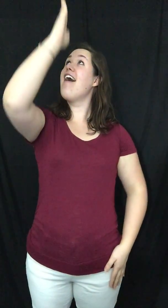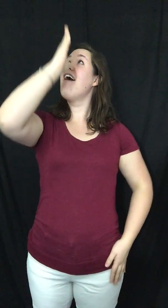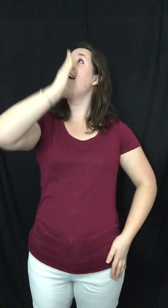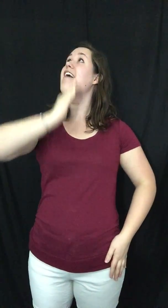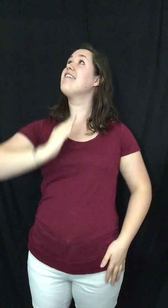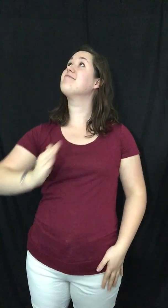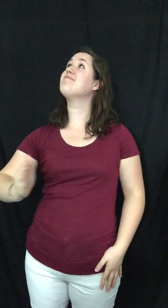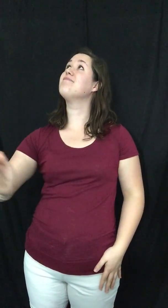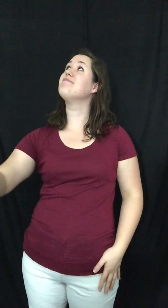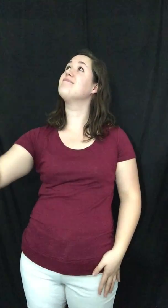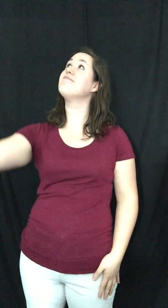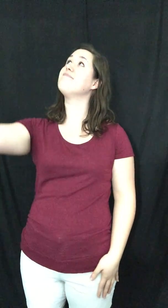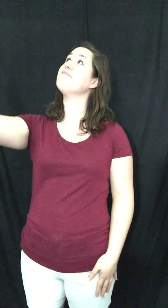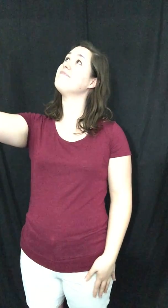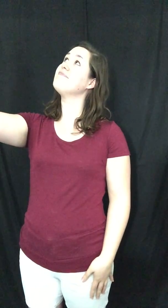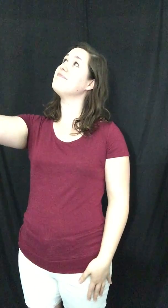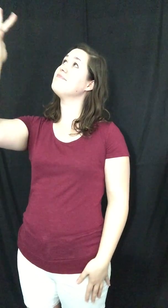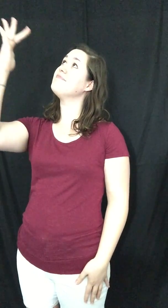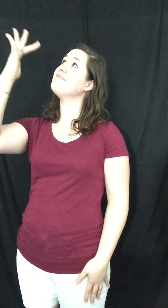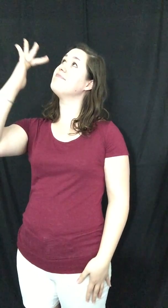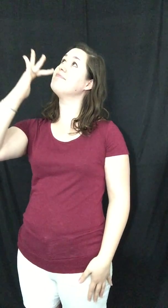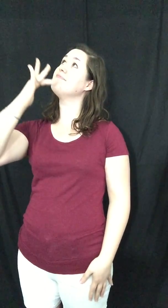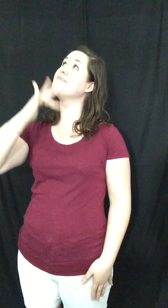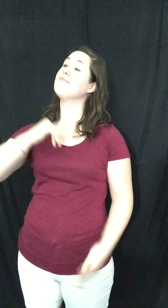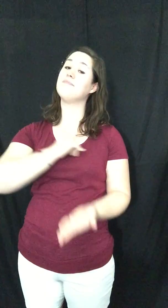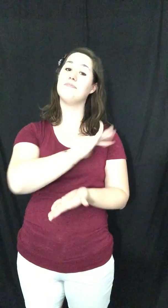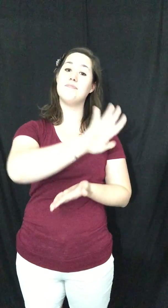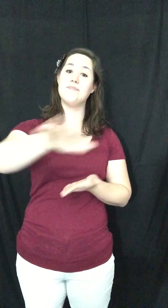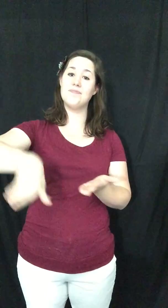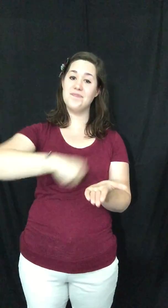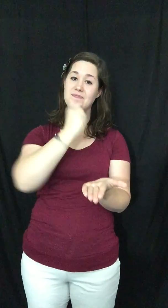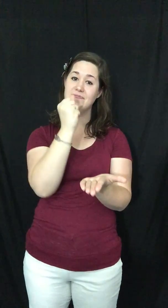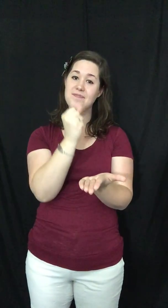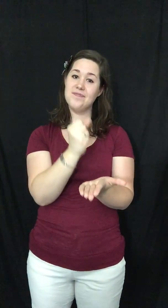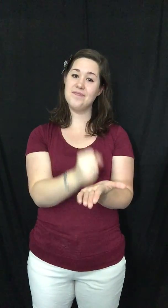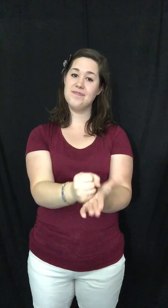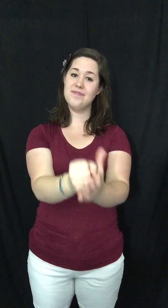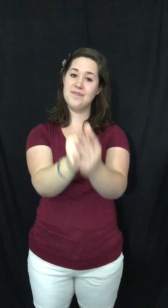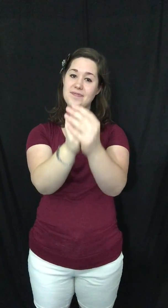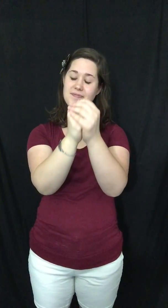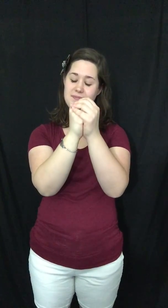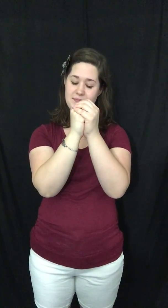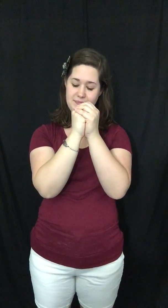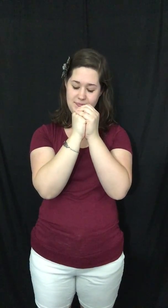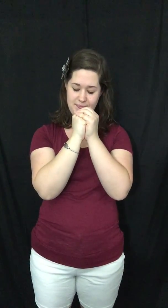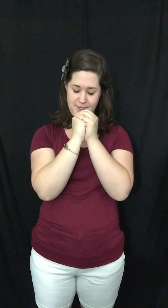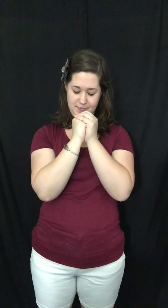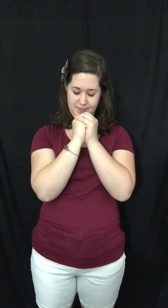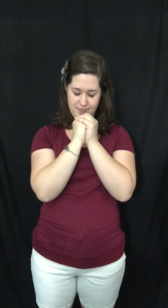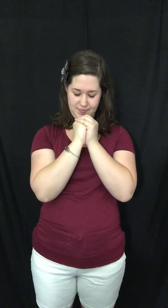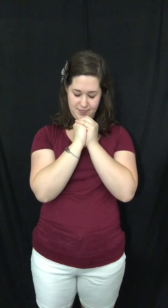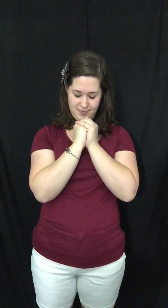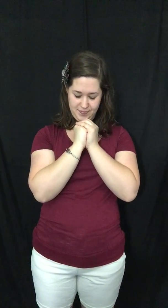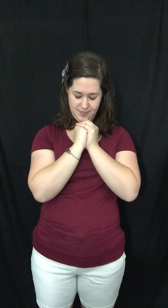hope you know, are, to you are I hope